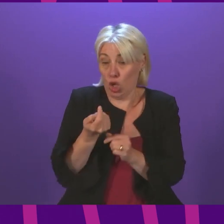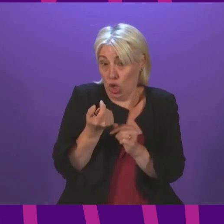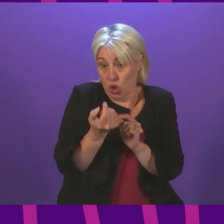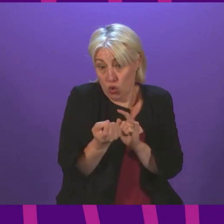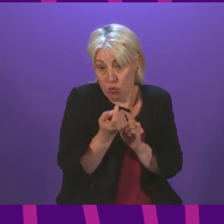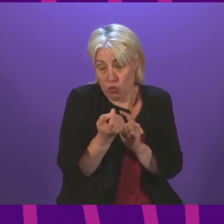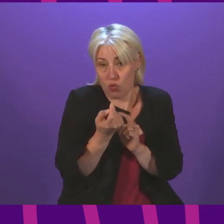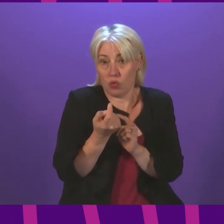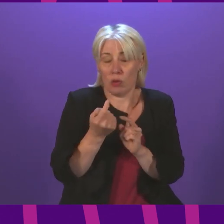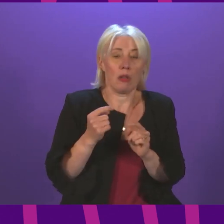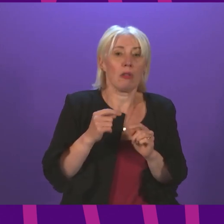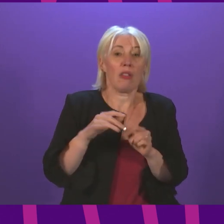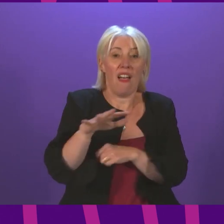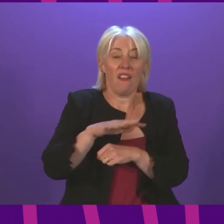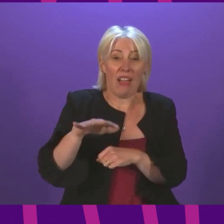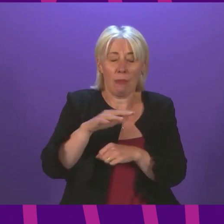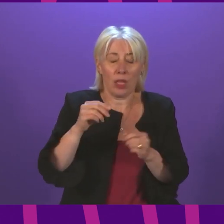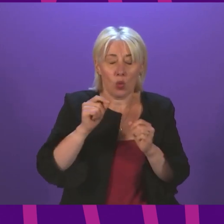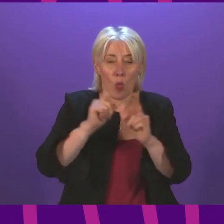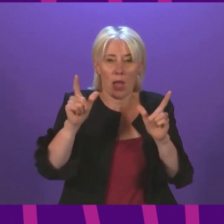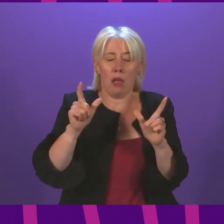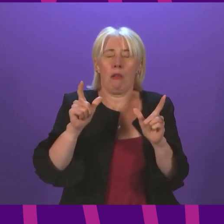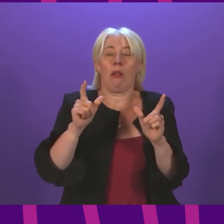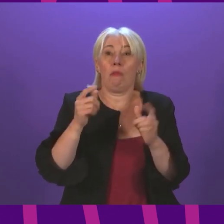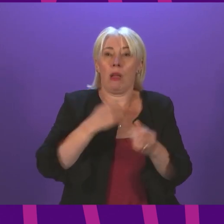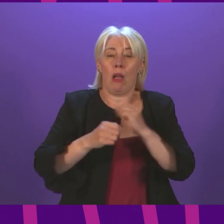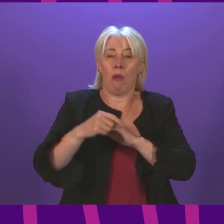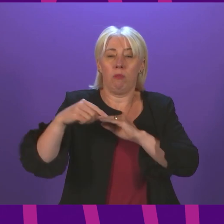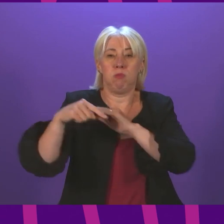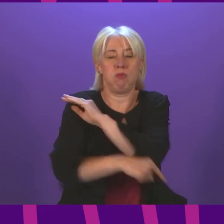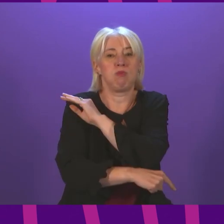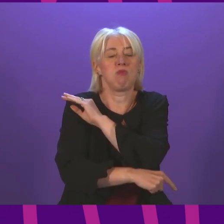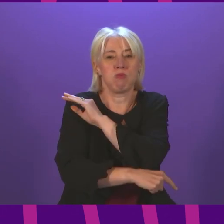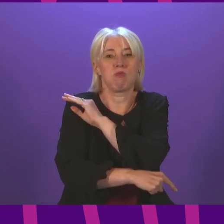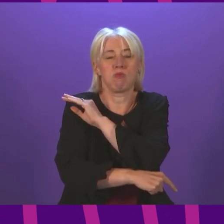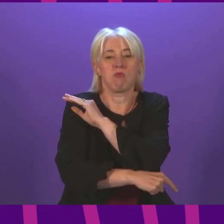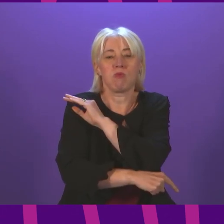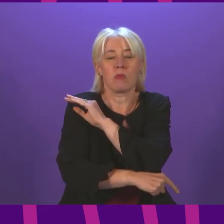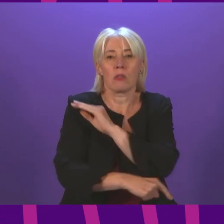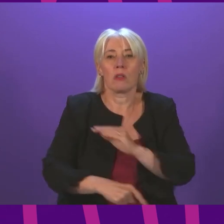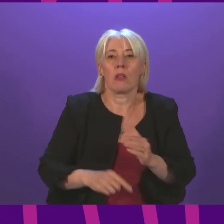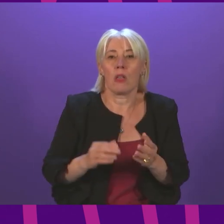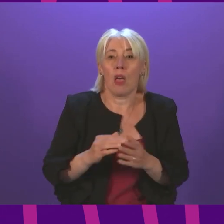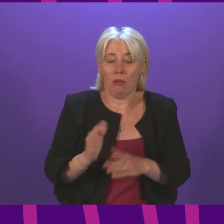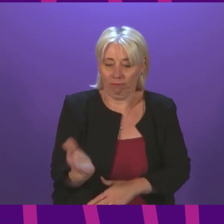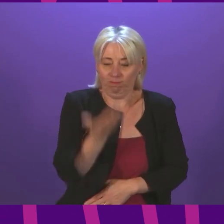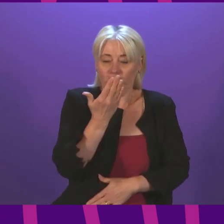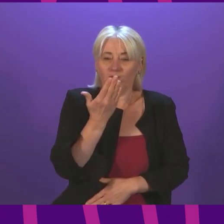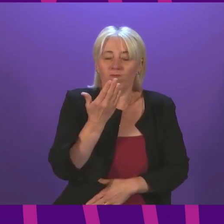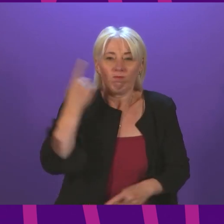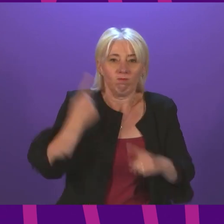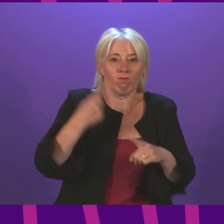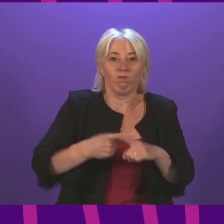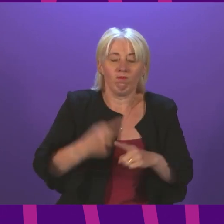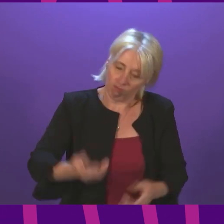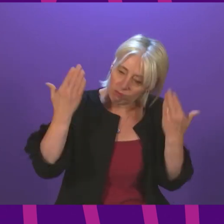will wake to much deepened hardship. We are confronted by the fierce urgency of